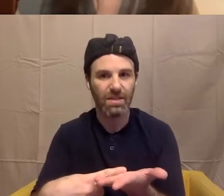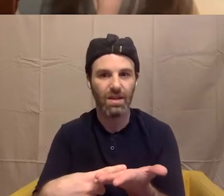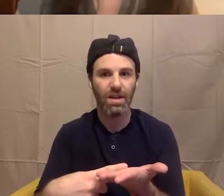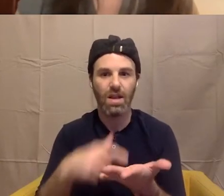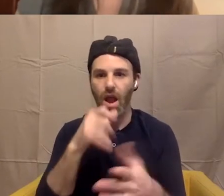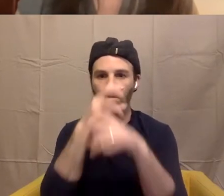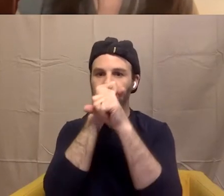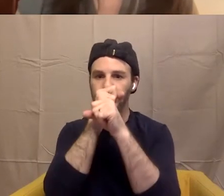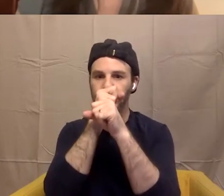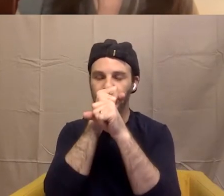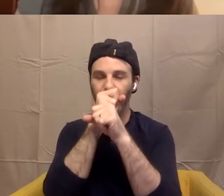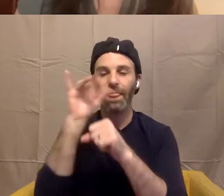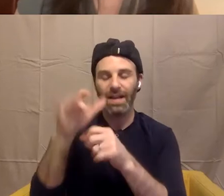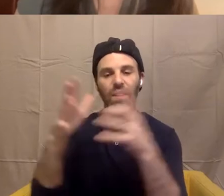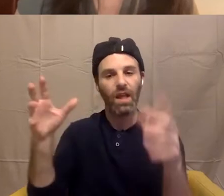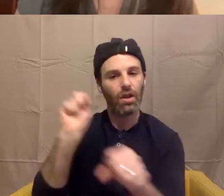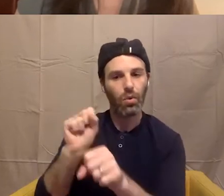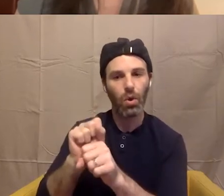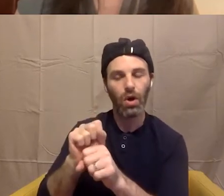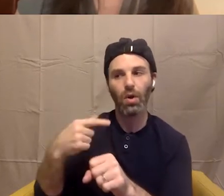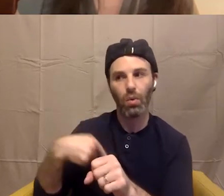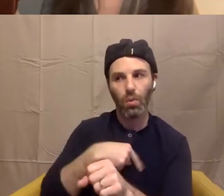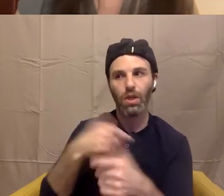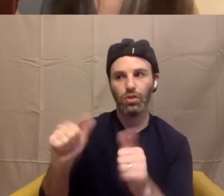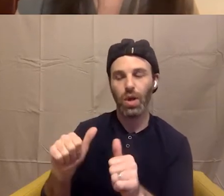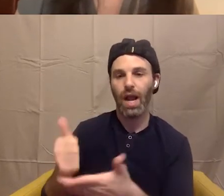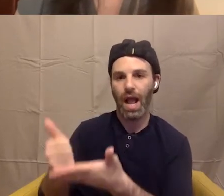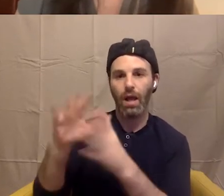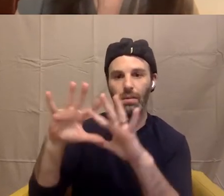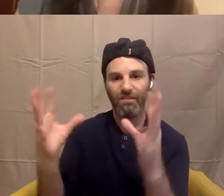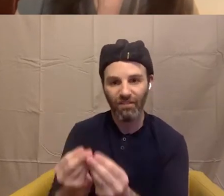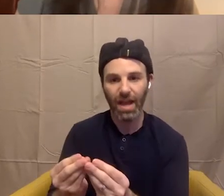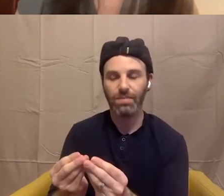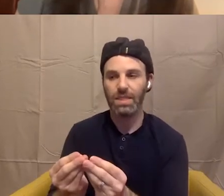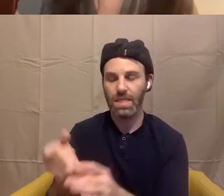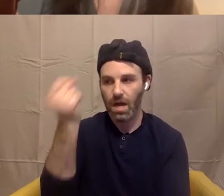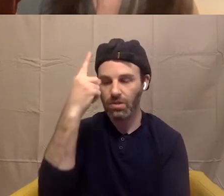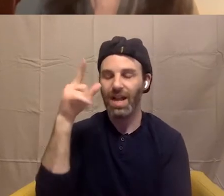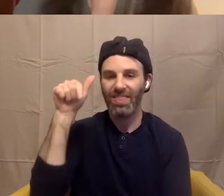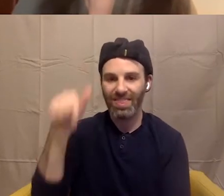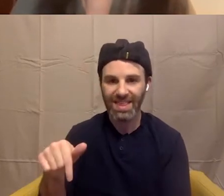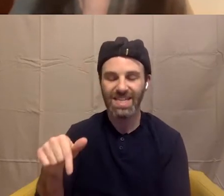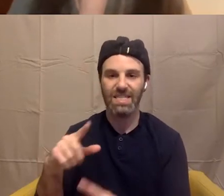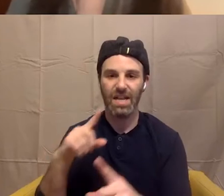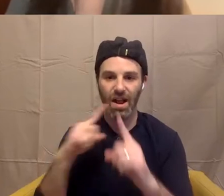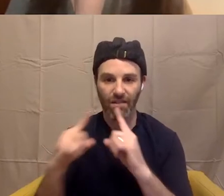families understand that ideally these conversations are, or not just conversations about sexual